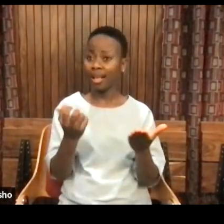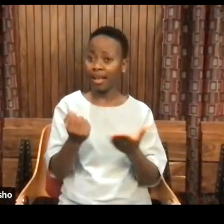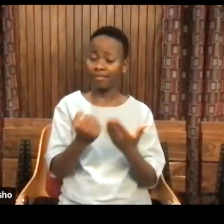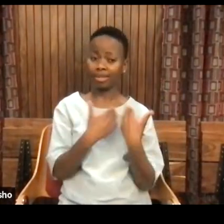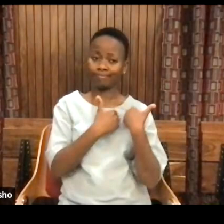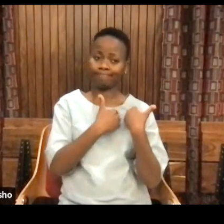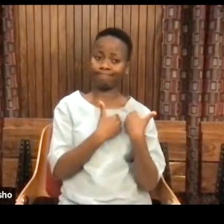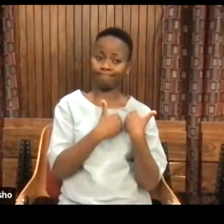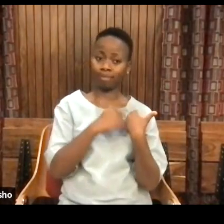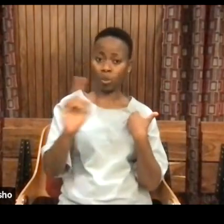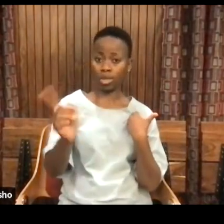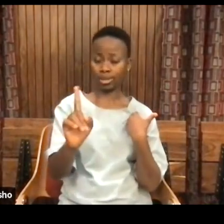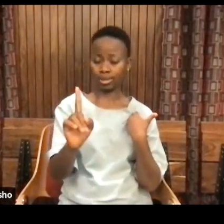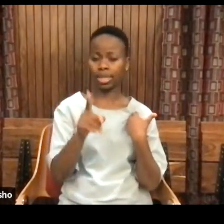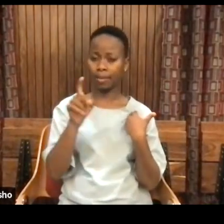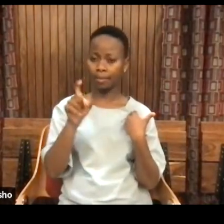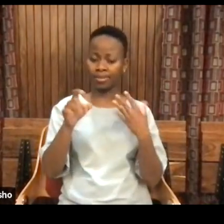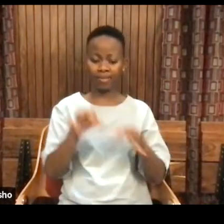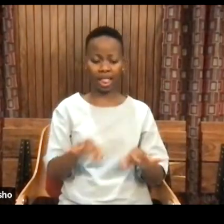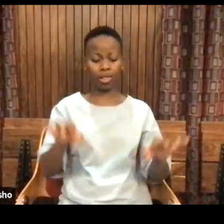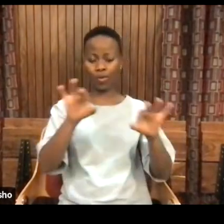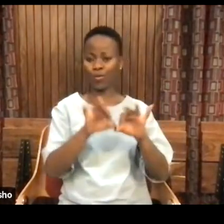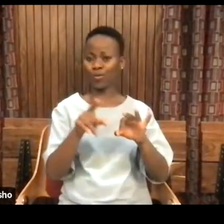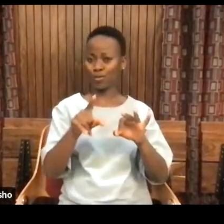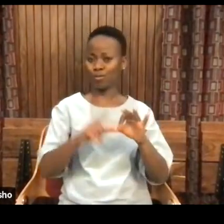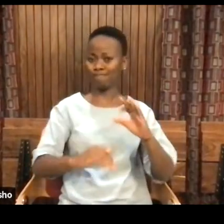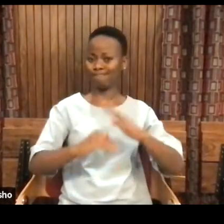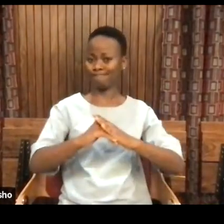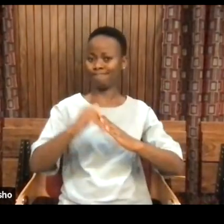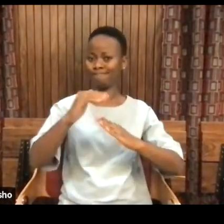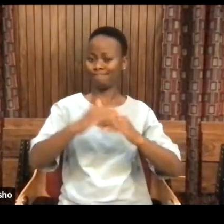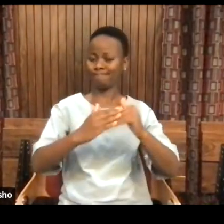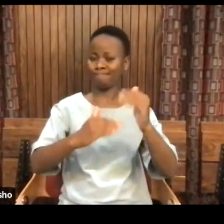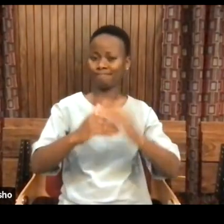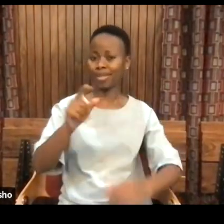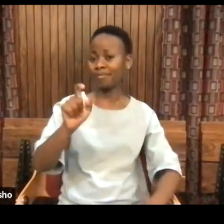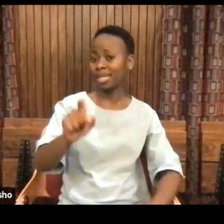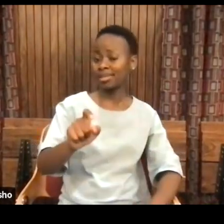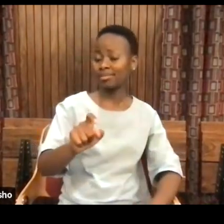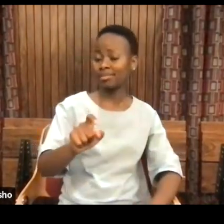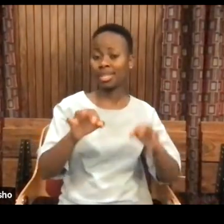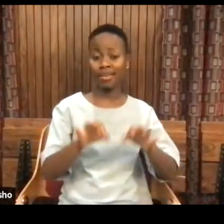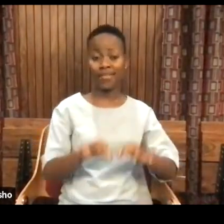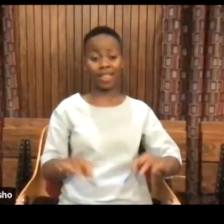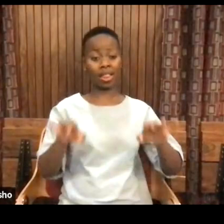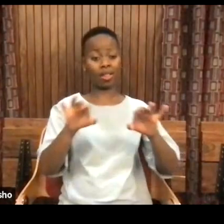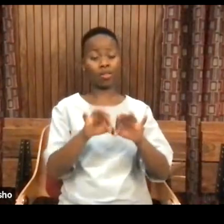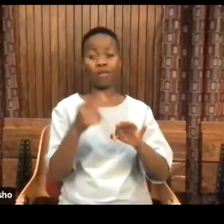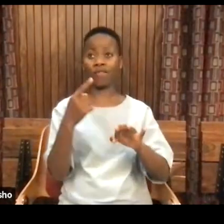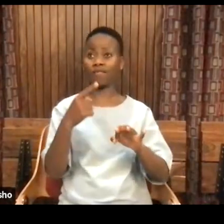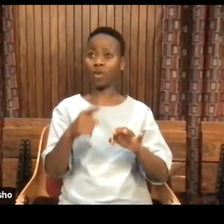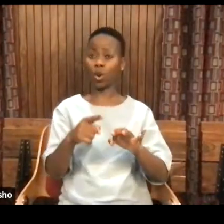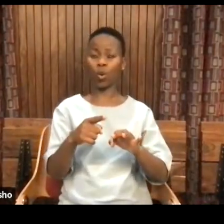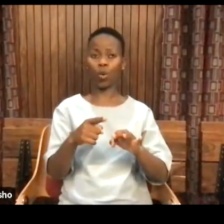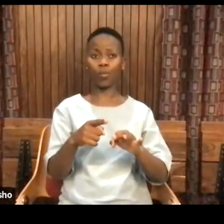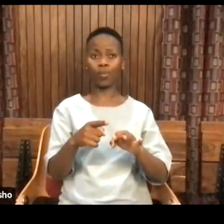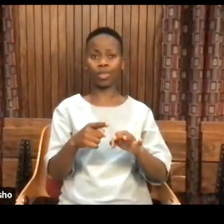task of building values that are designed not for the world that it was,